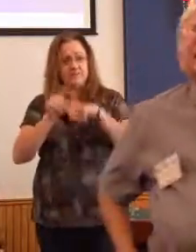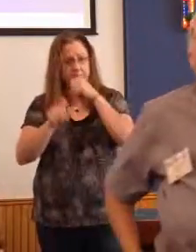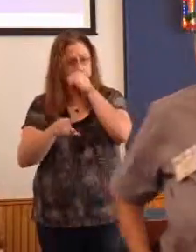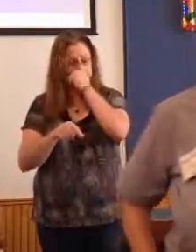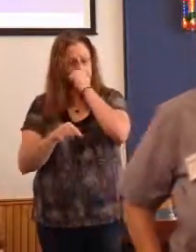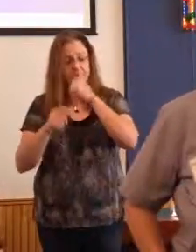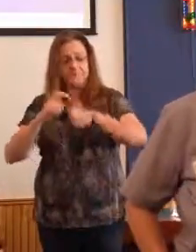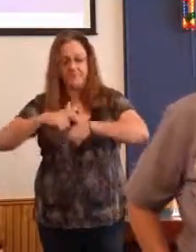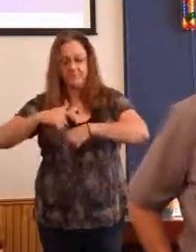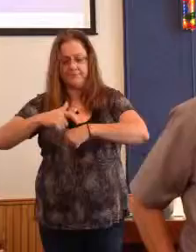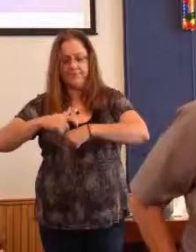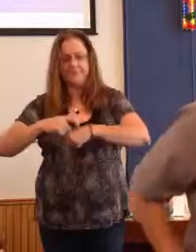and egos